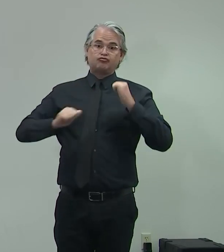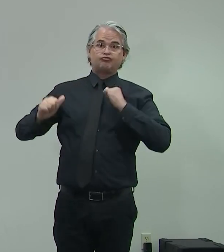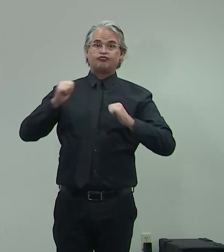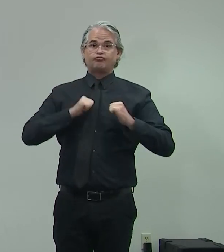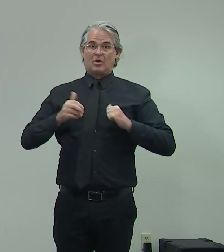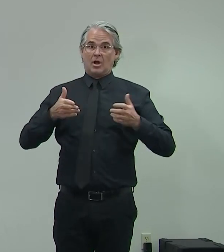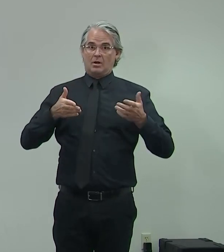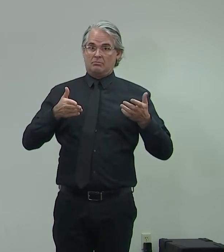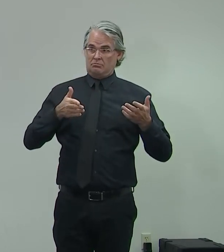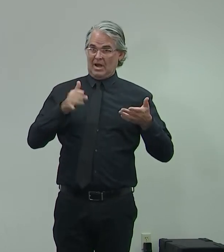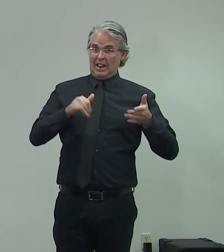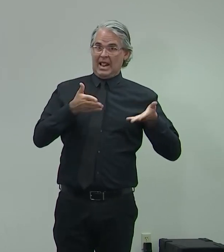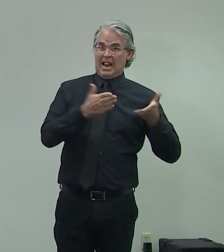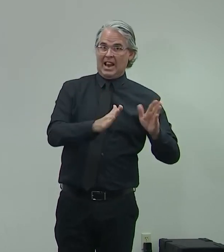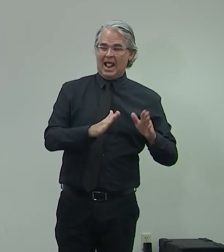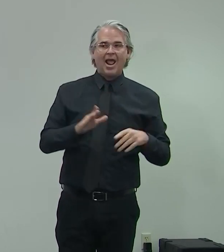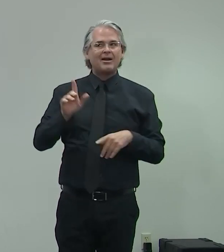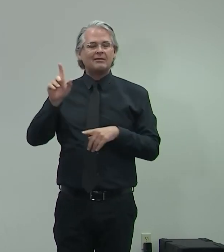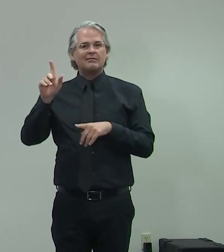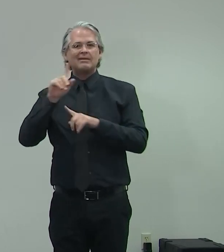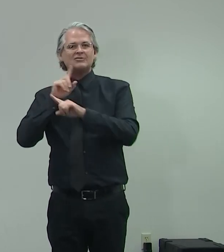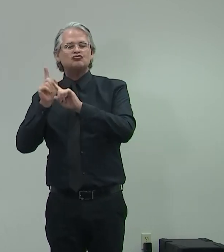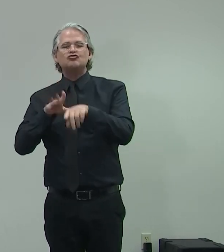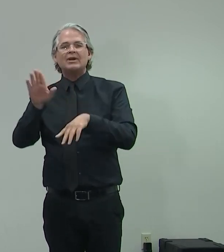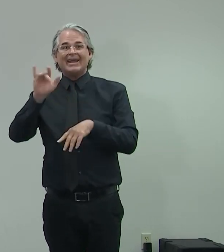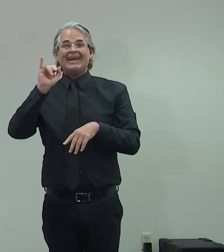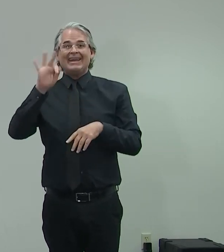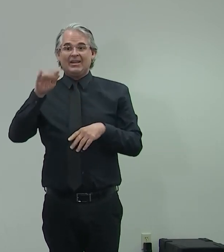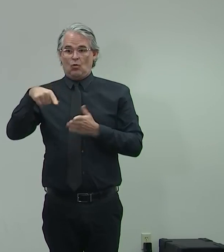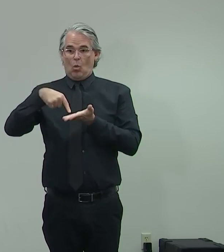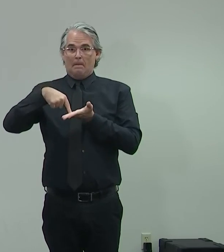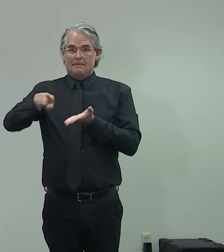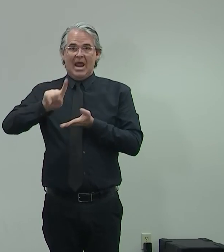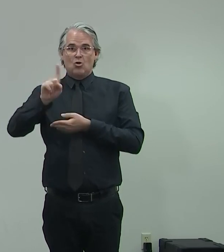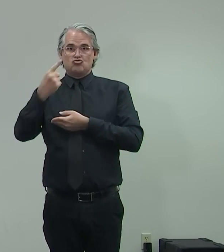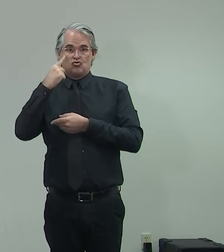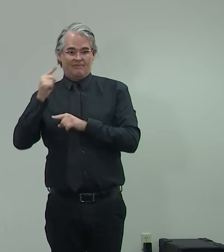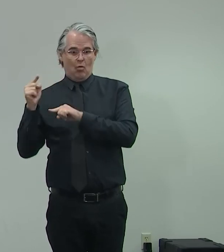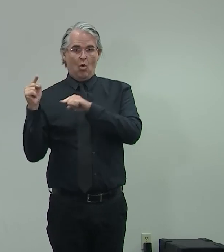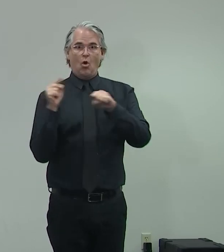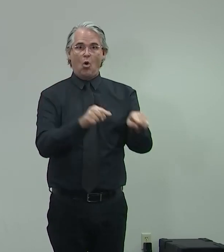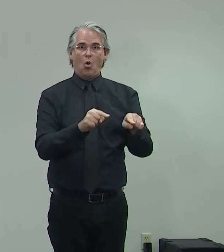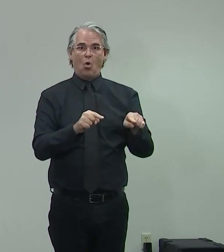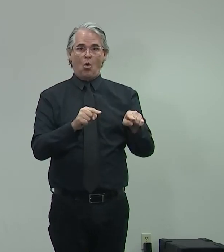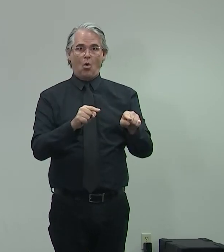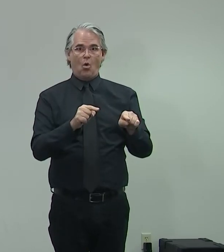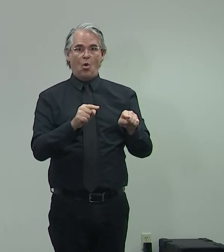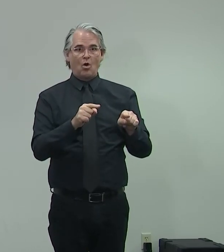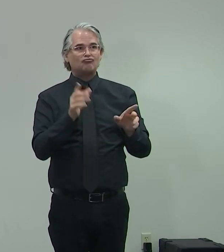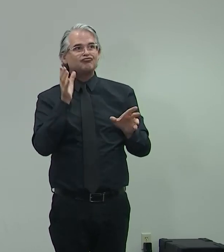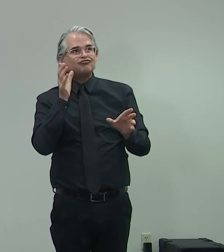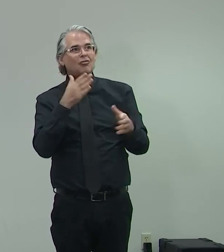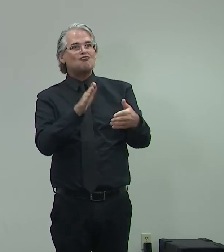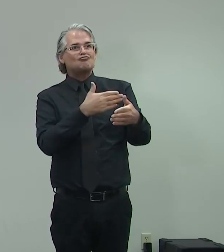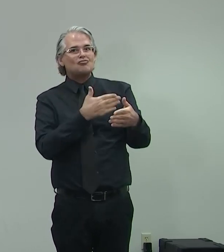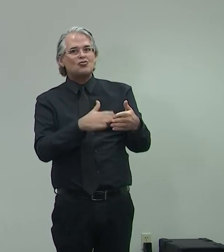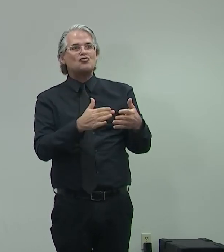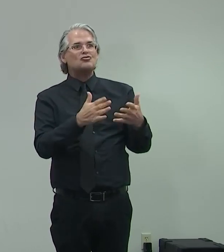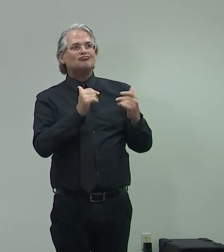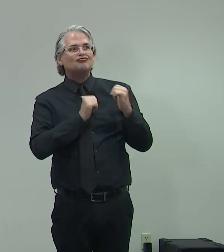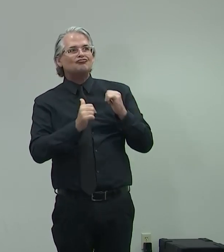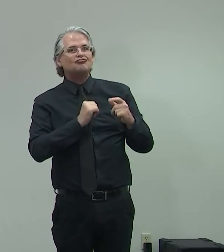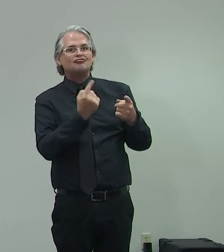a venue where people have to pay to go into. You know, if we're talking about a football game or a Golden Knights game or